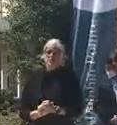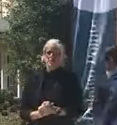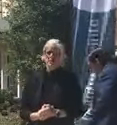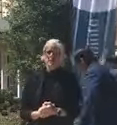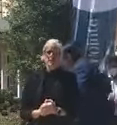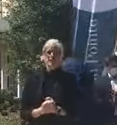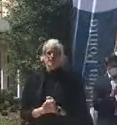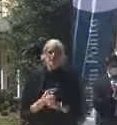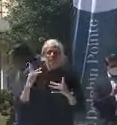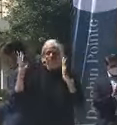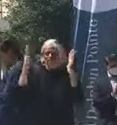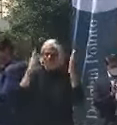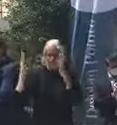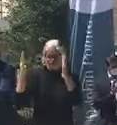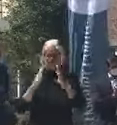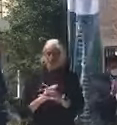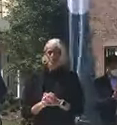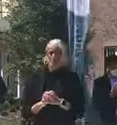Good morning.